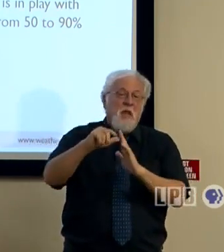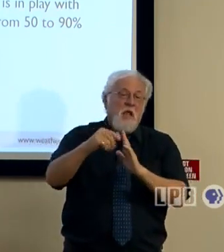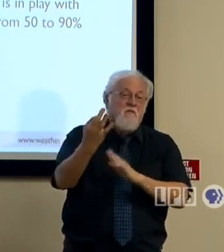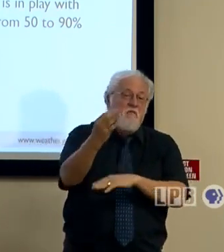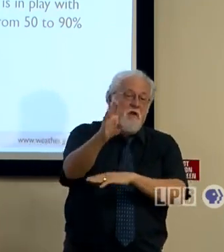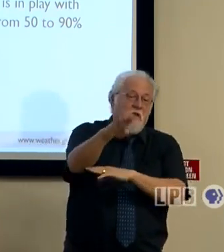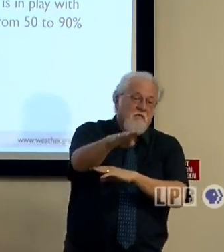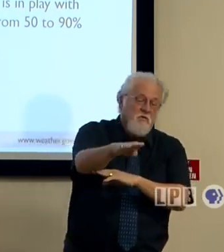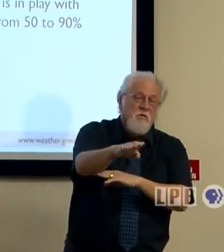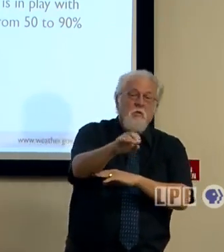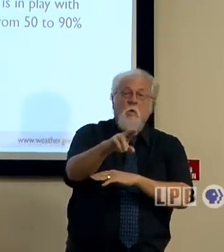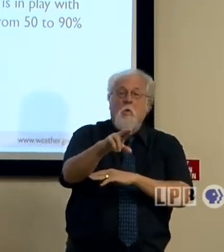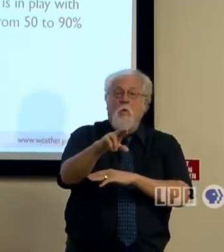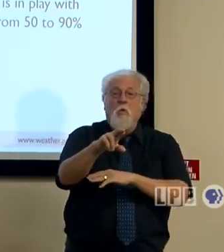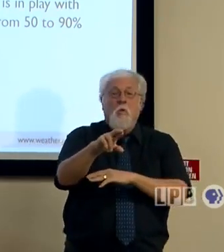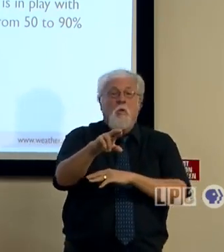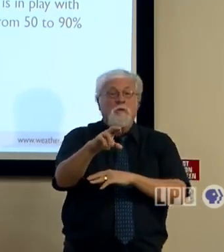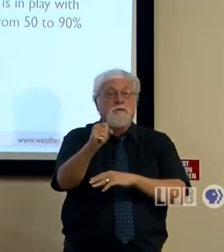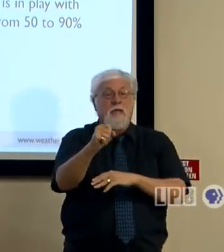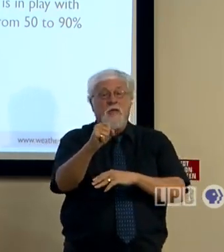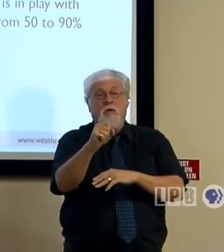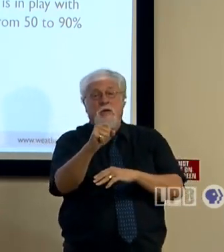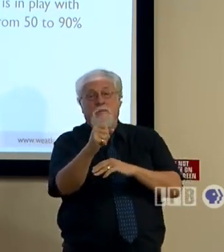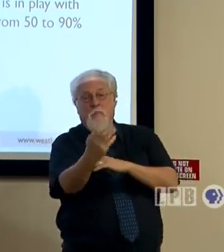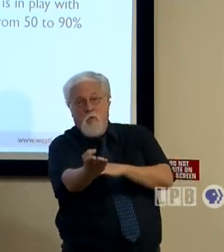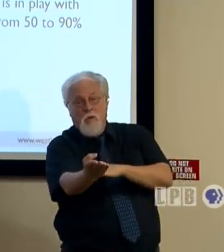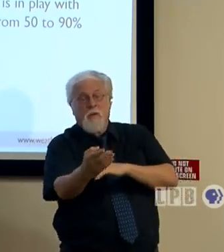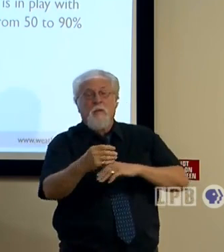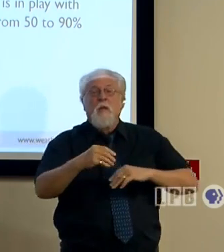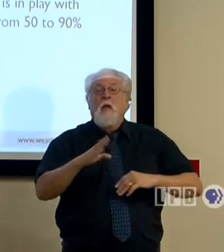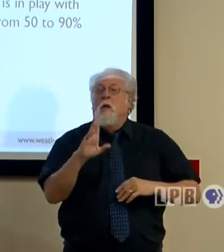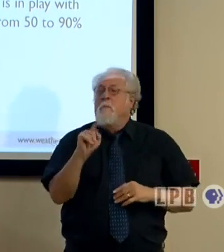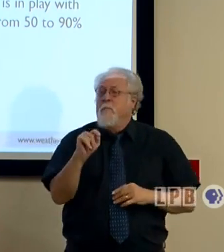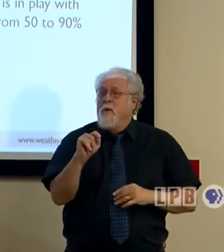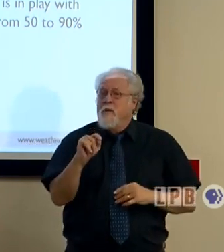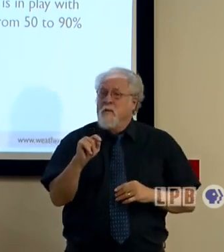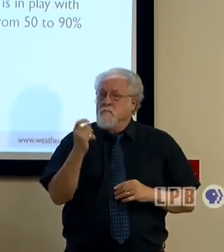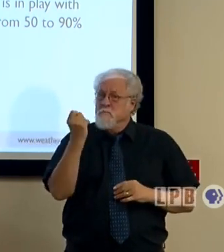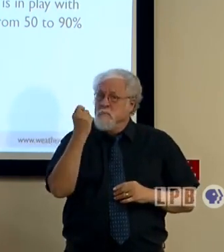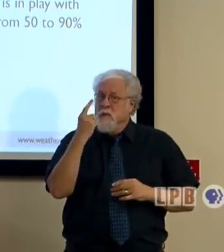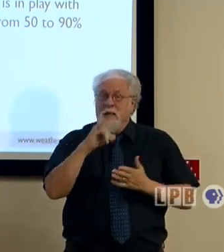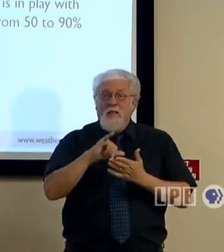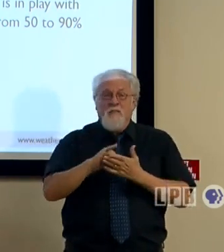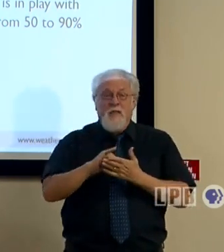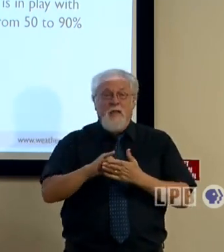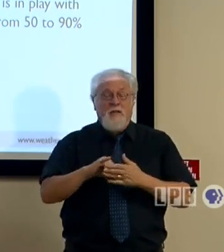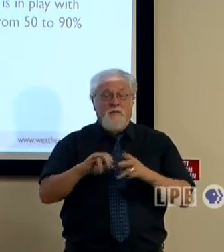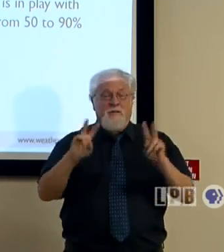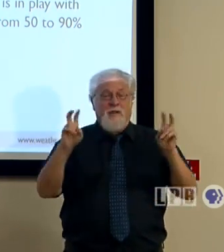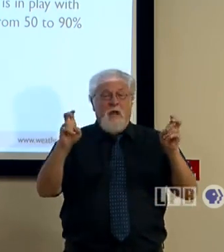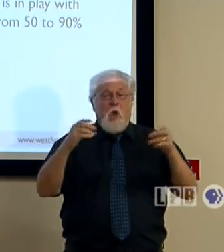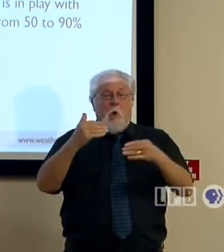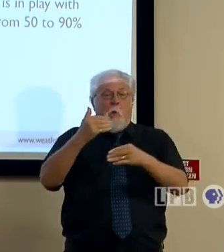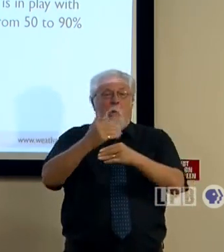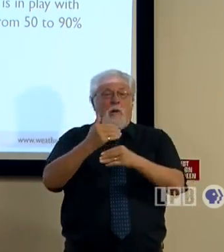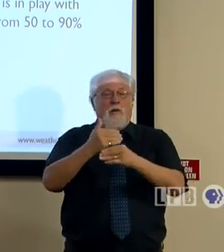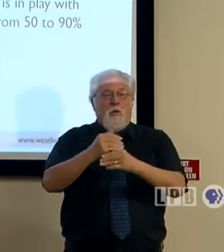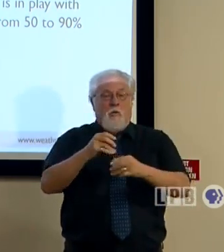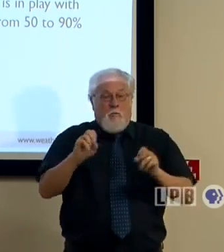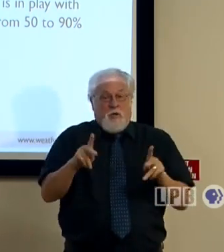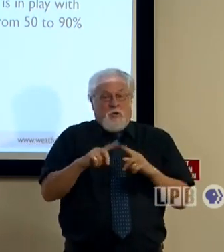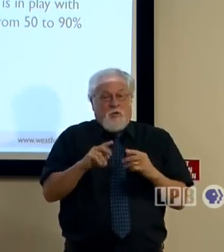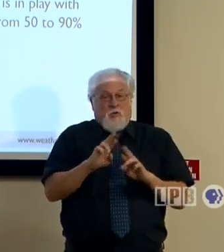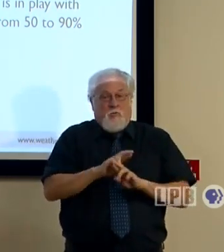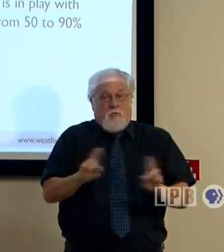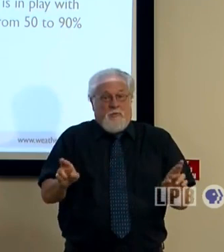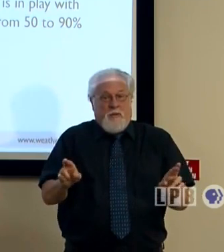or even as late as Saturday early morning. But we want people to understand that your window to prepare starts